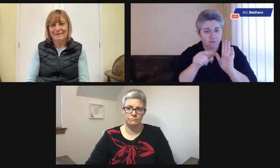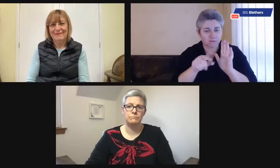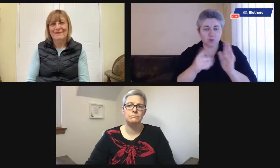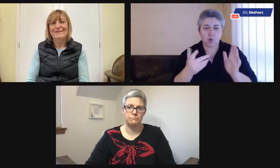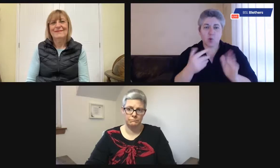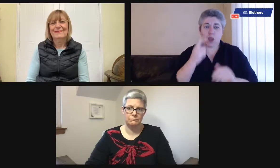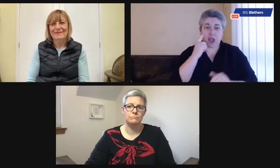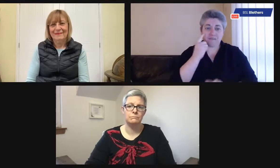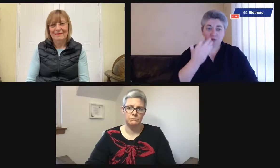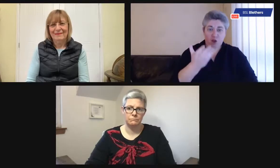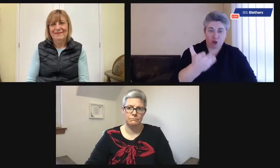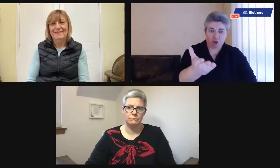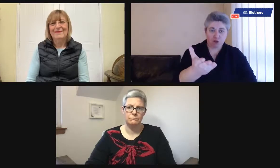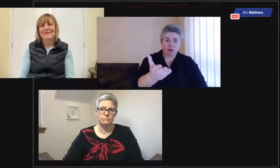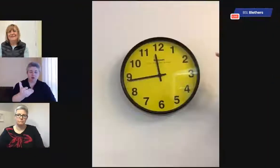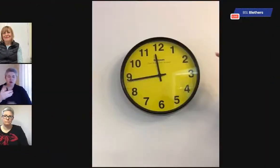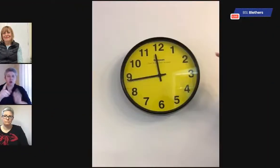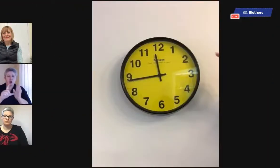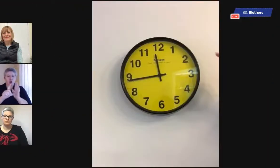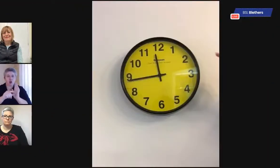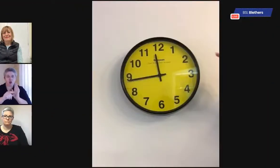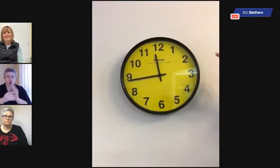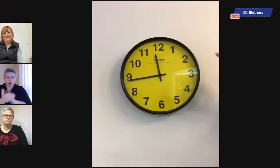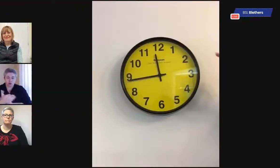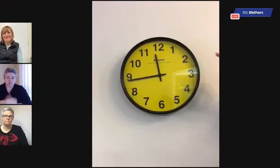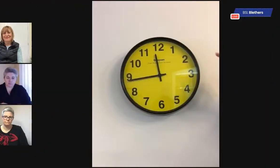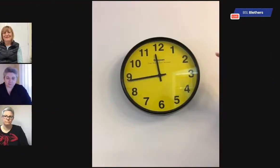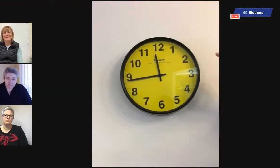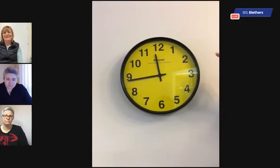show you is a clock in the living room. Let's have a look at that.